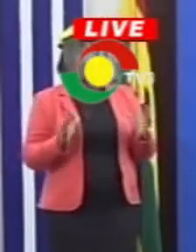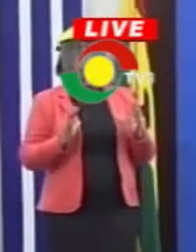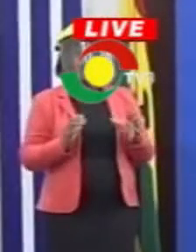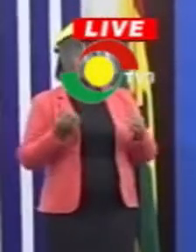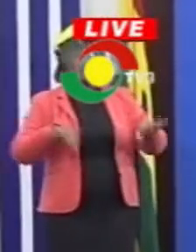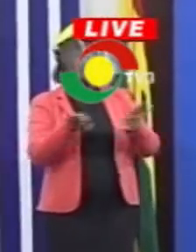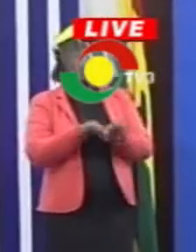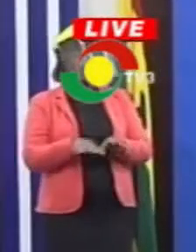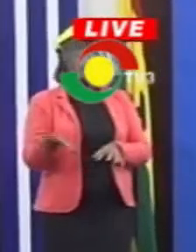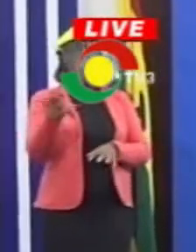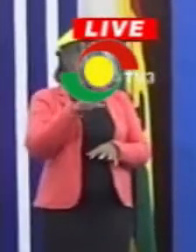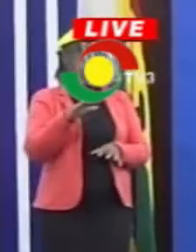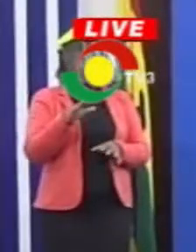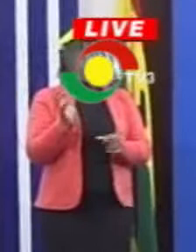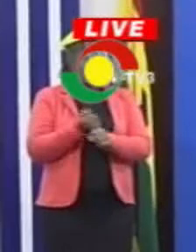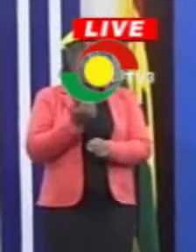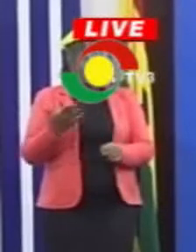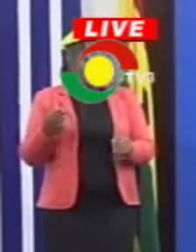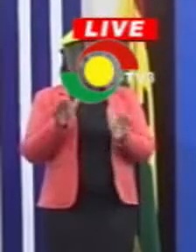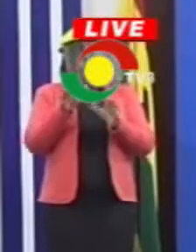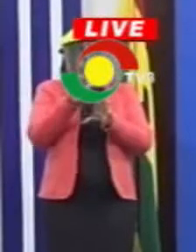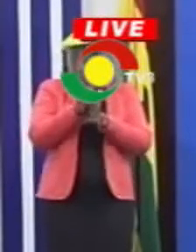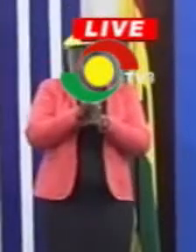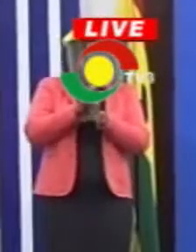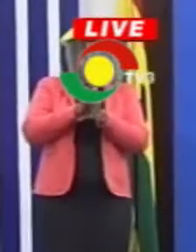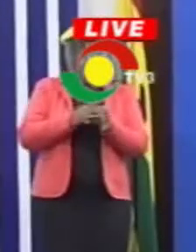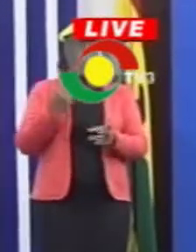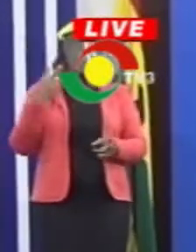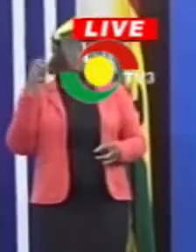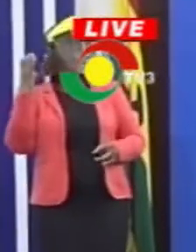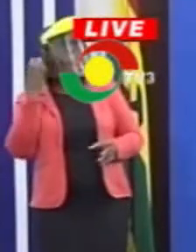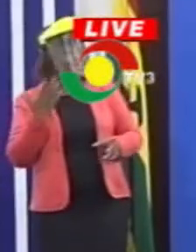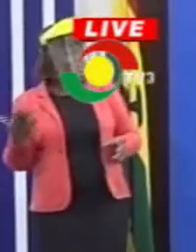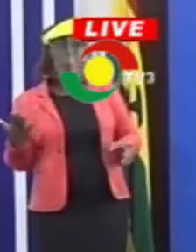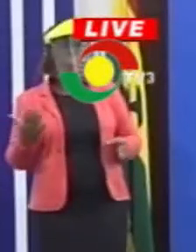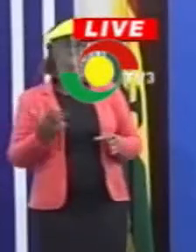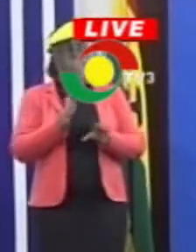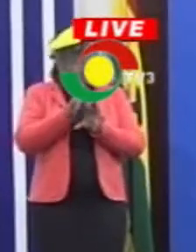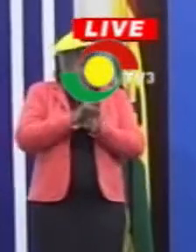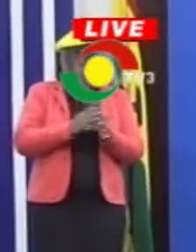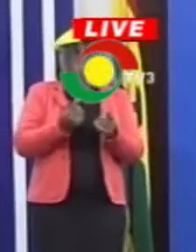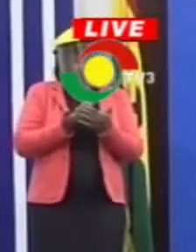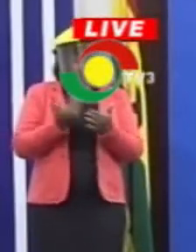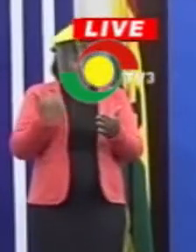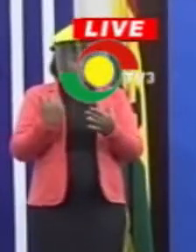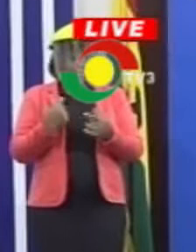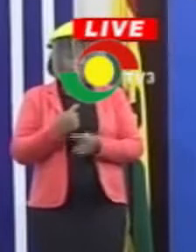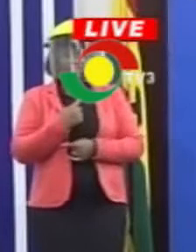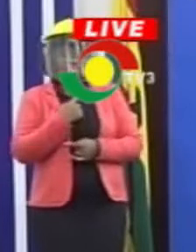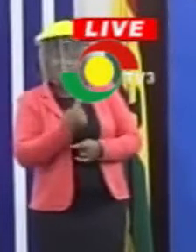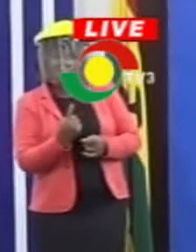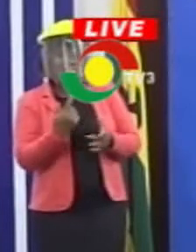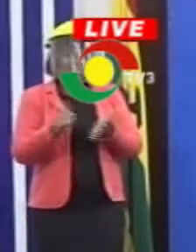And I think it's important that we all hasten slowly when things break on the internet or on social media. We all hasten slowly before we jump to